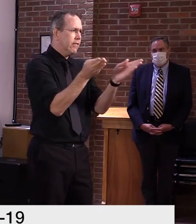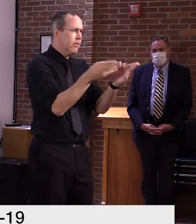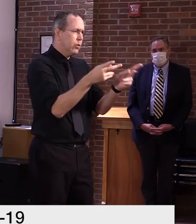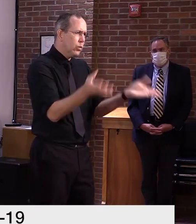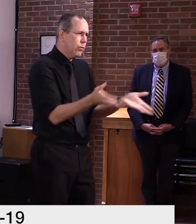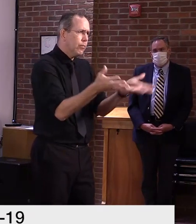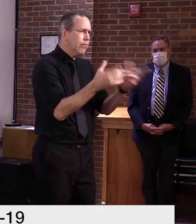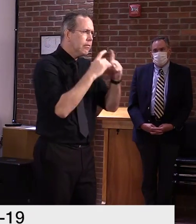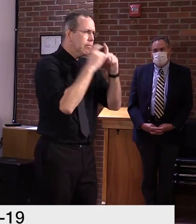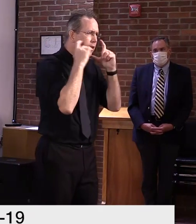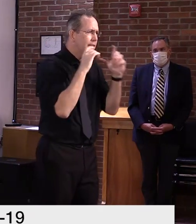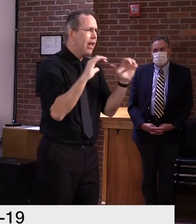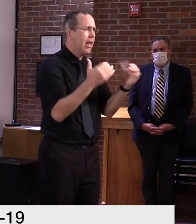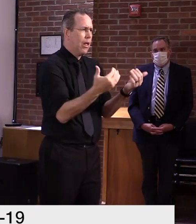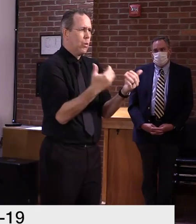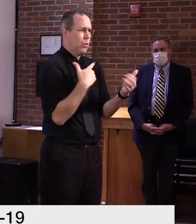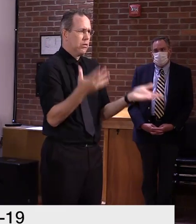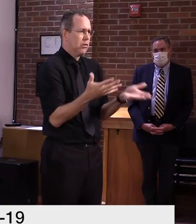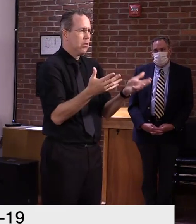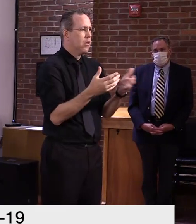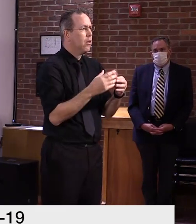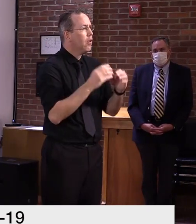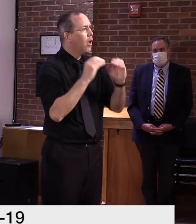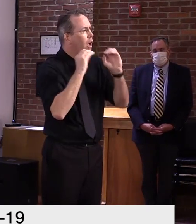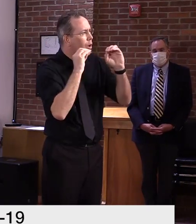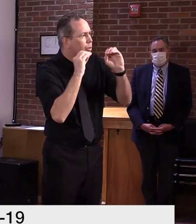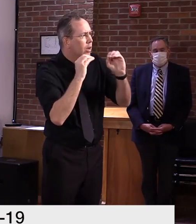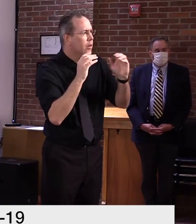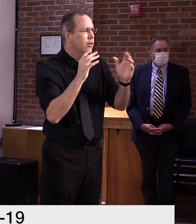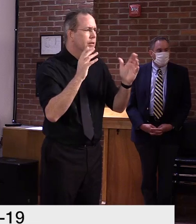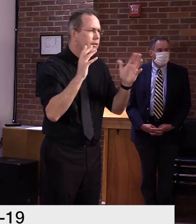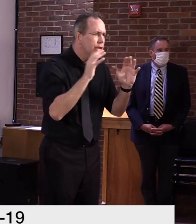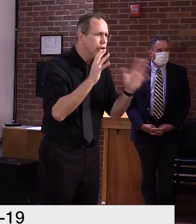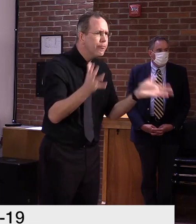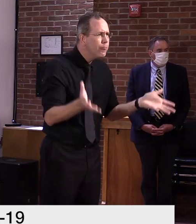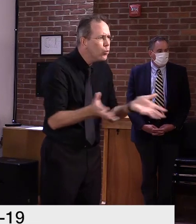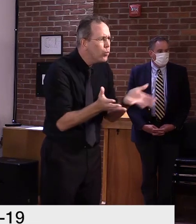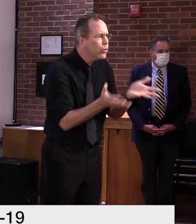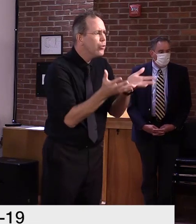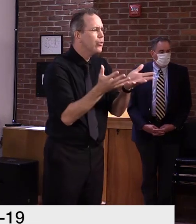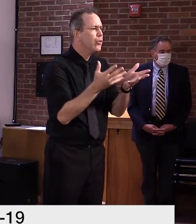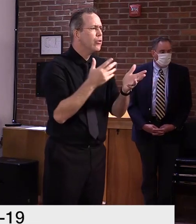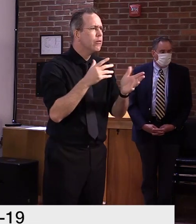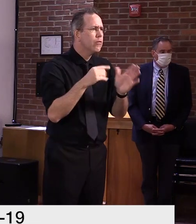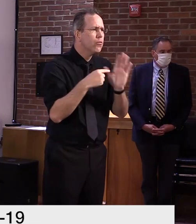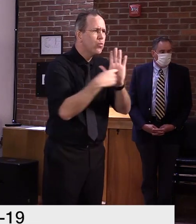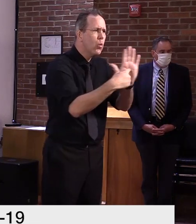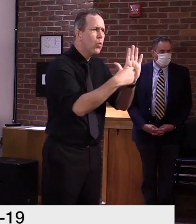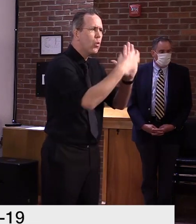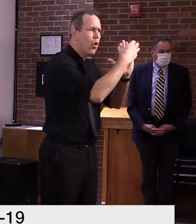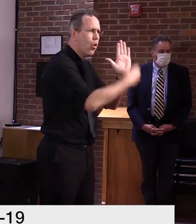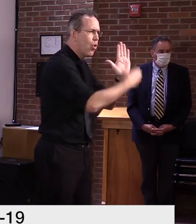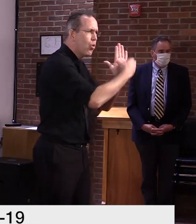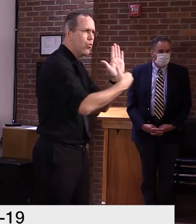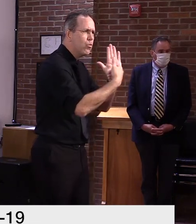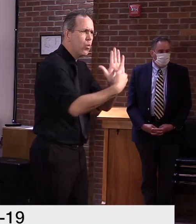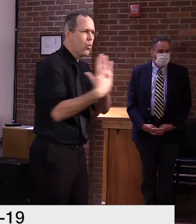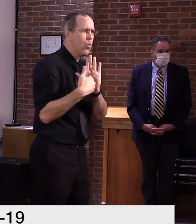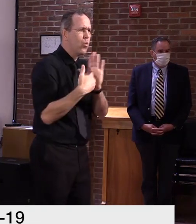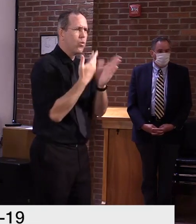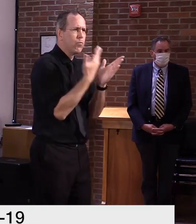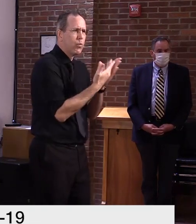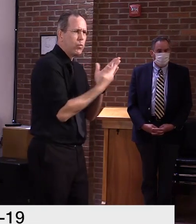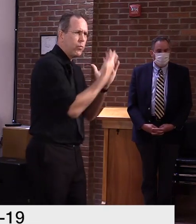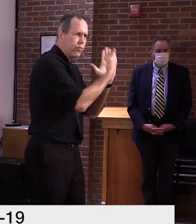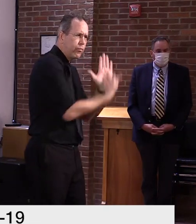uh, education and guidance is the right approach. Um, and we're doing that with our mass campaign as we speak, and that